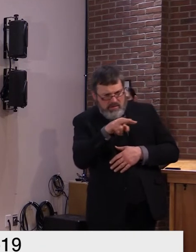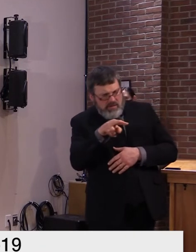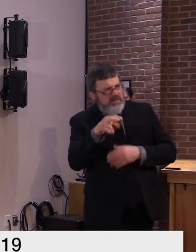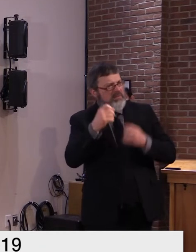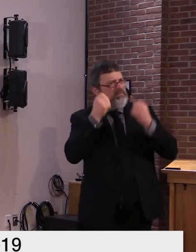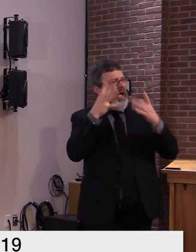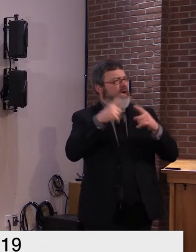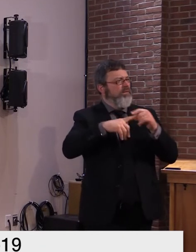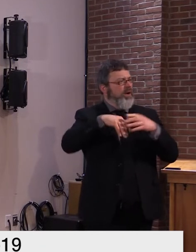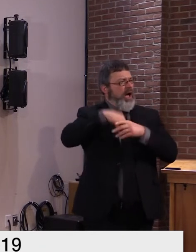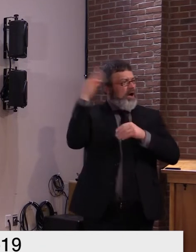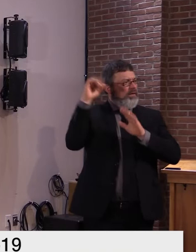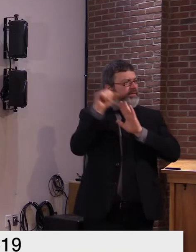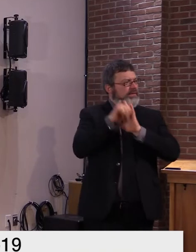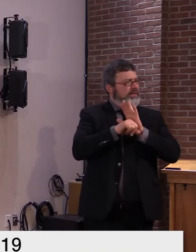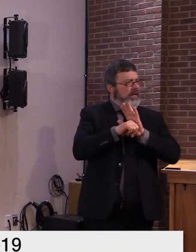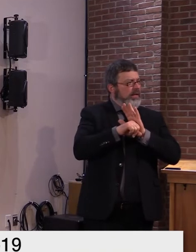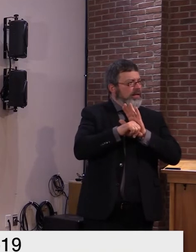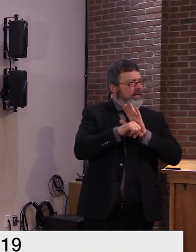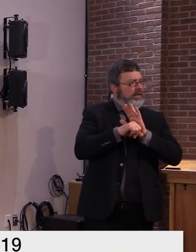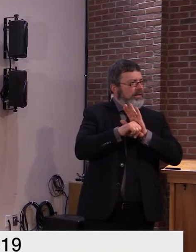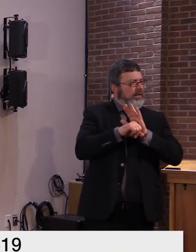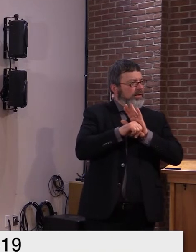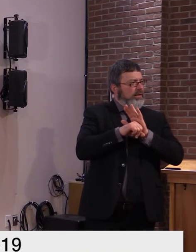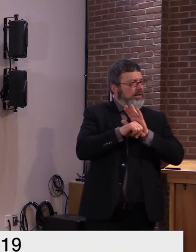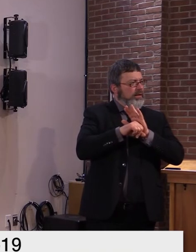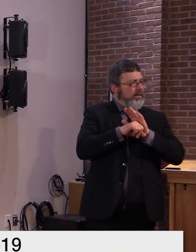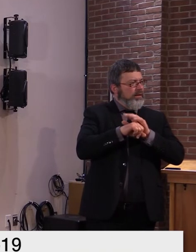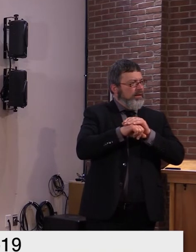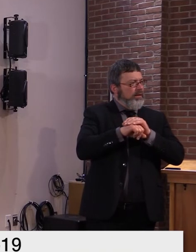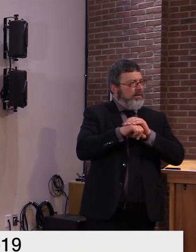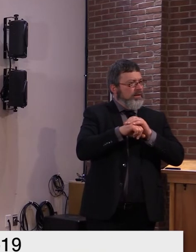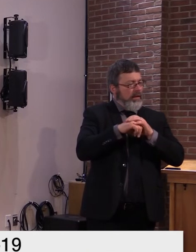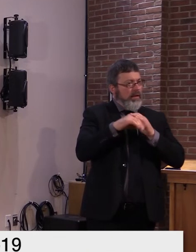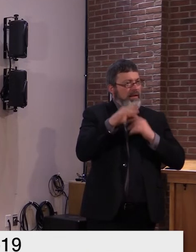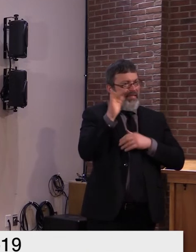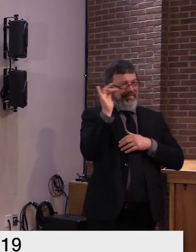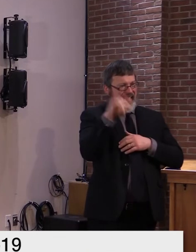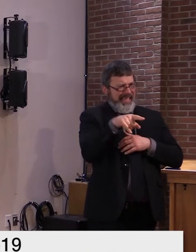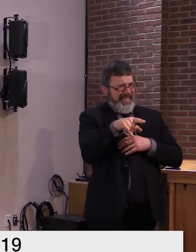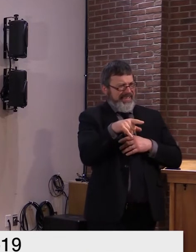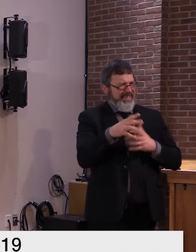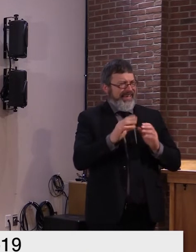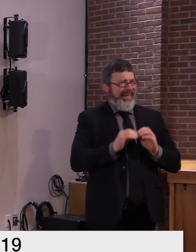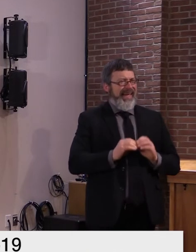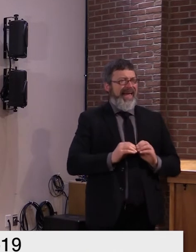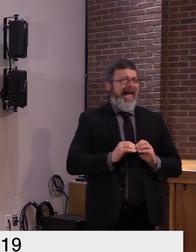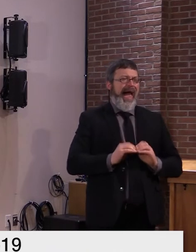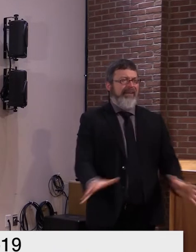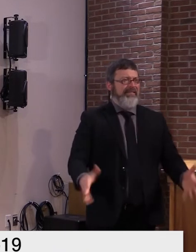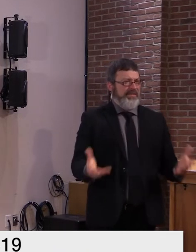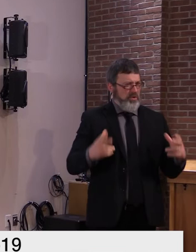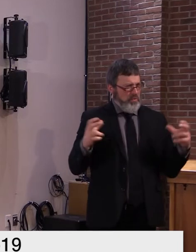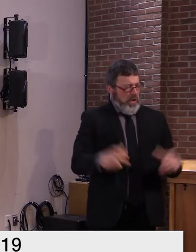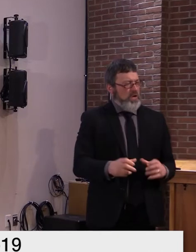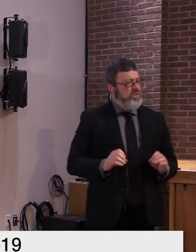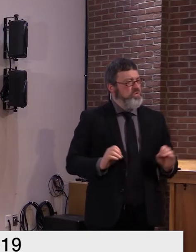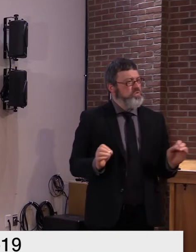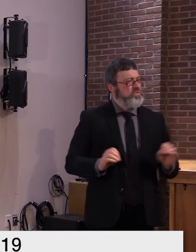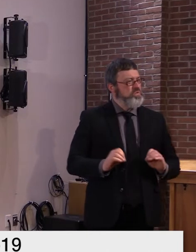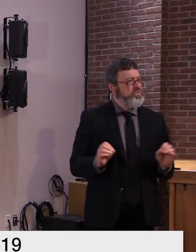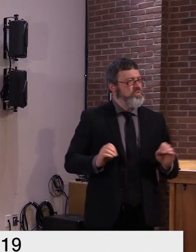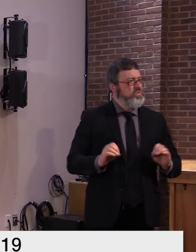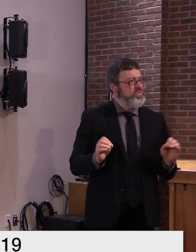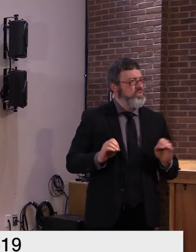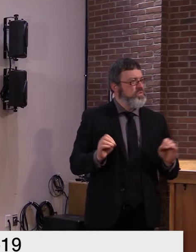quarantined uh we've had people from a chemo send messages of similar concern so the question is what